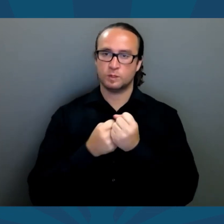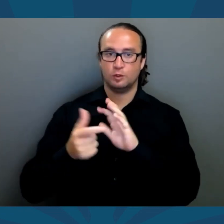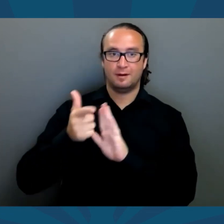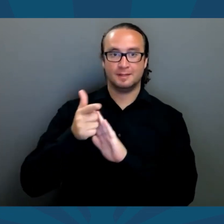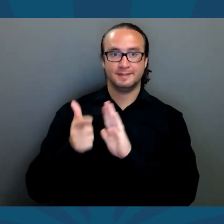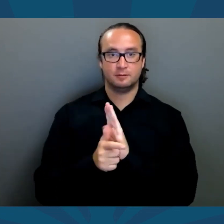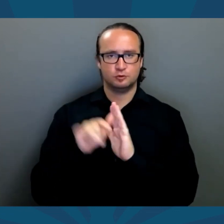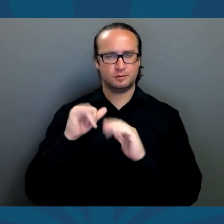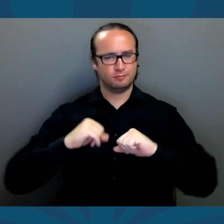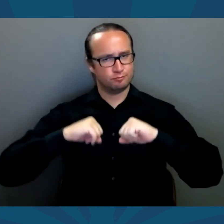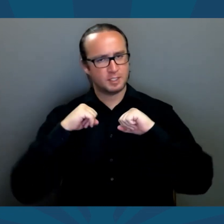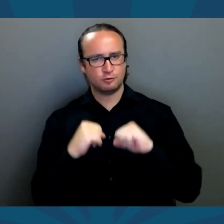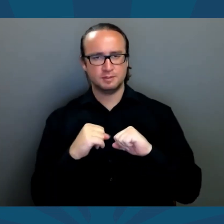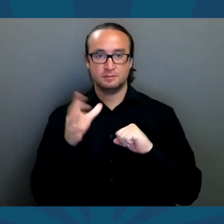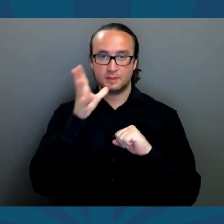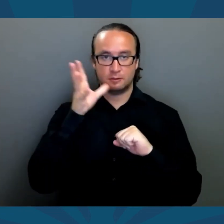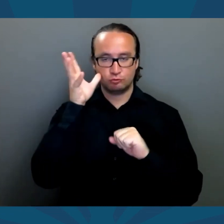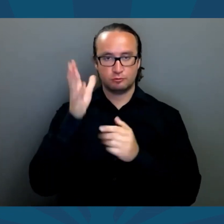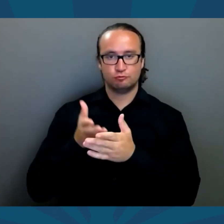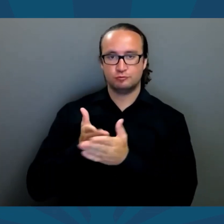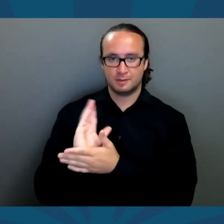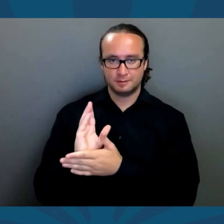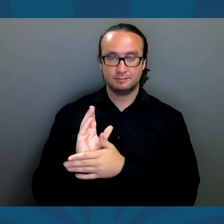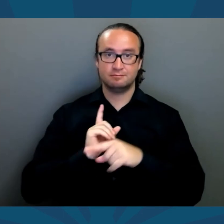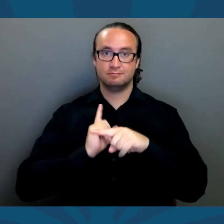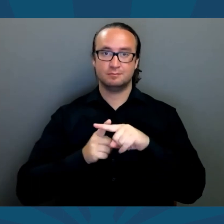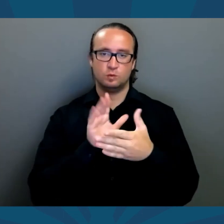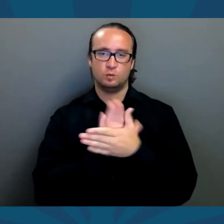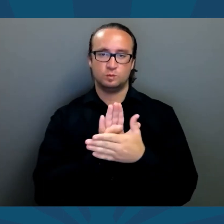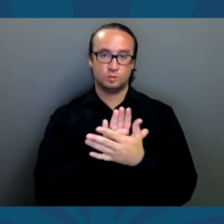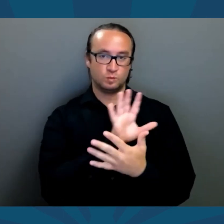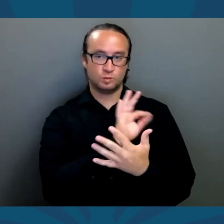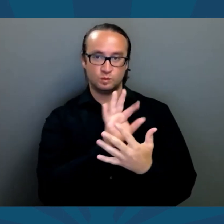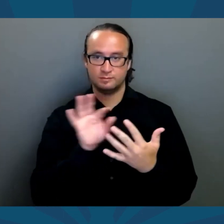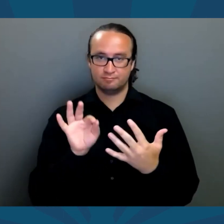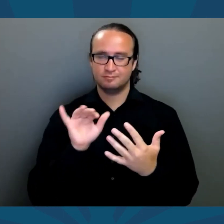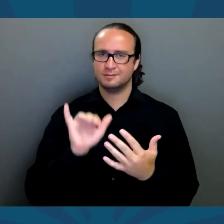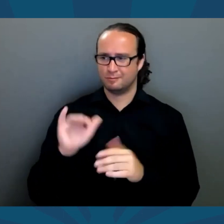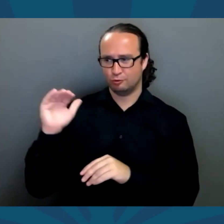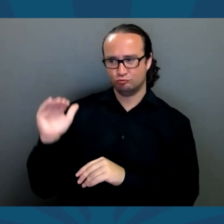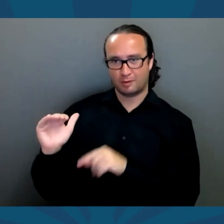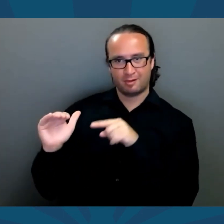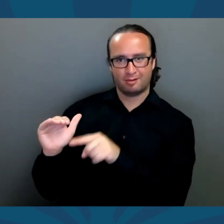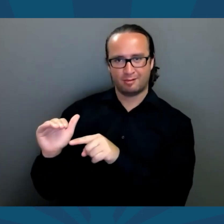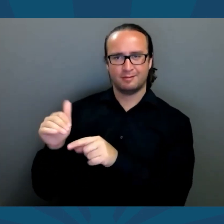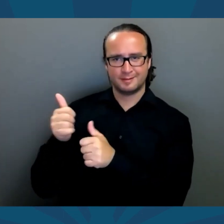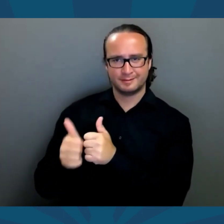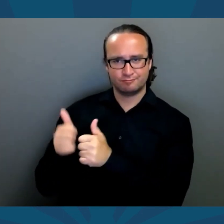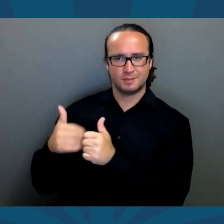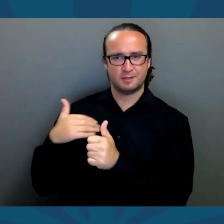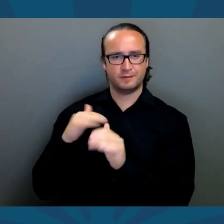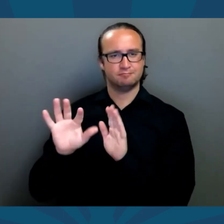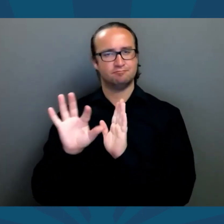that will protect parental rights and school choice so that every child